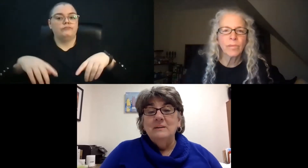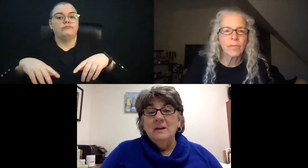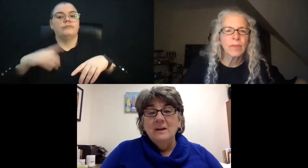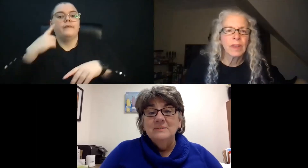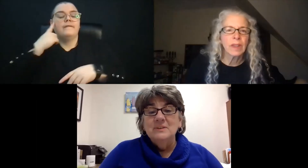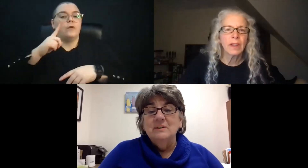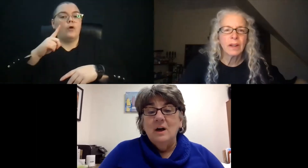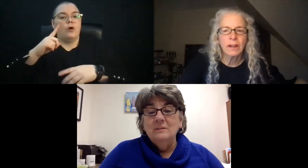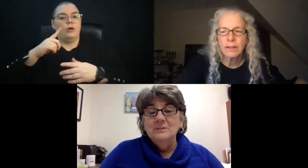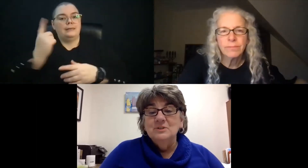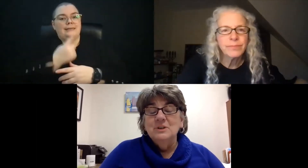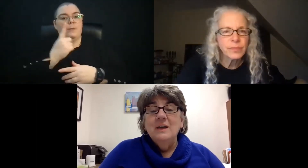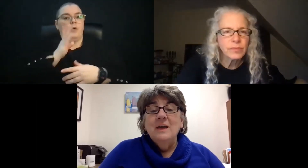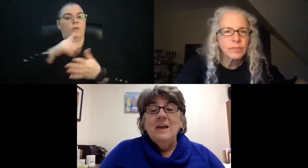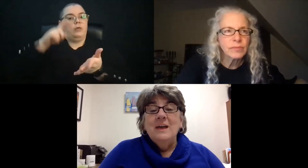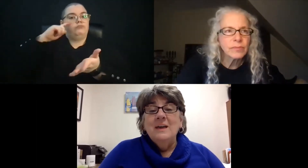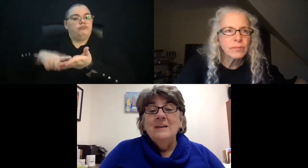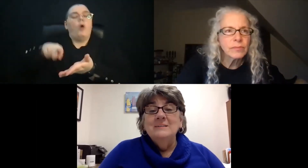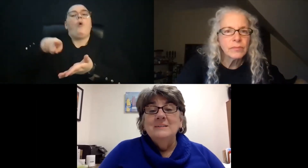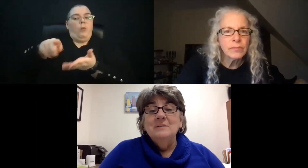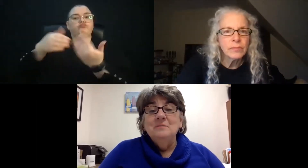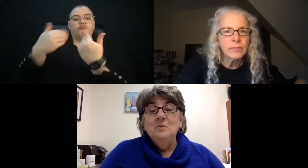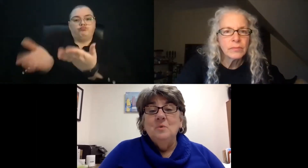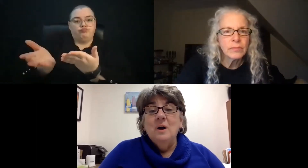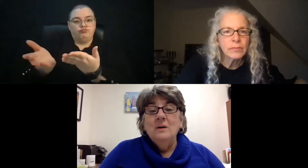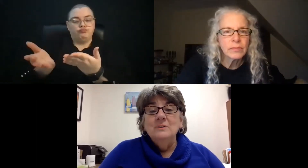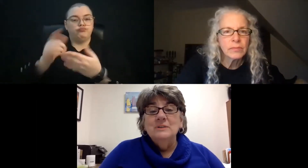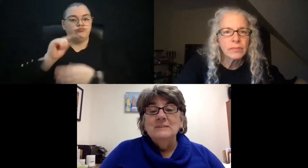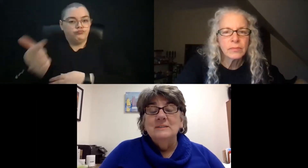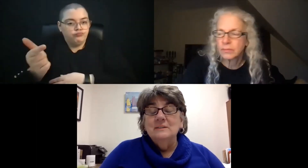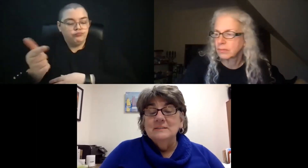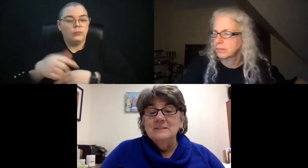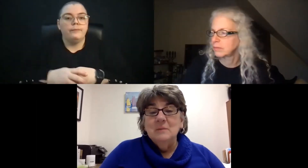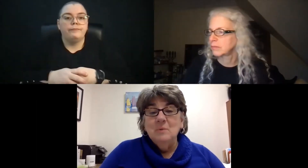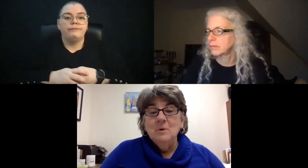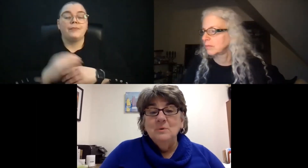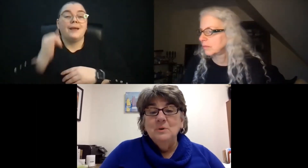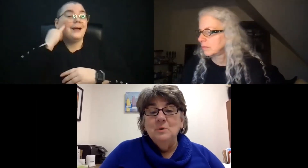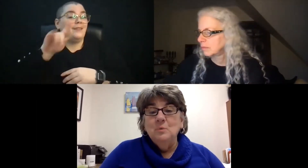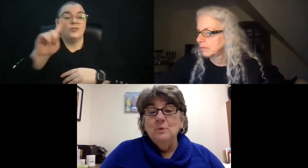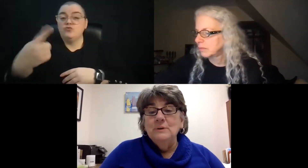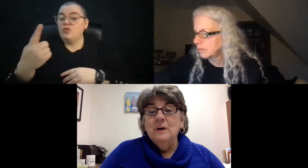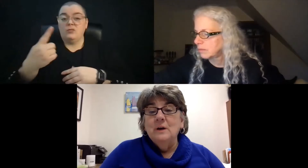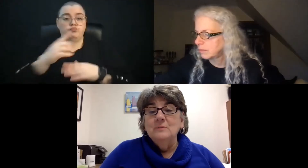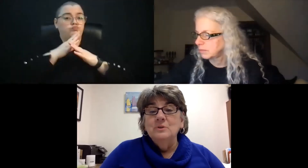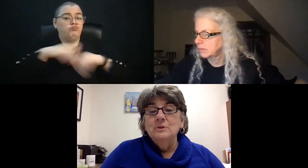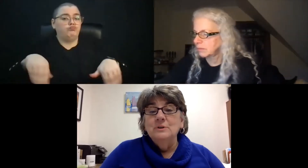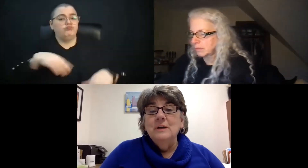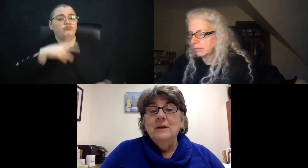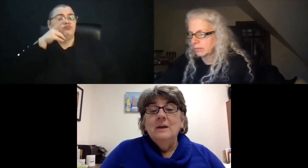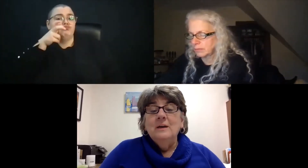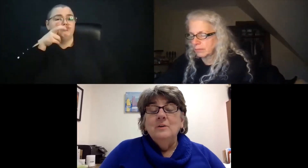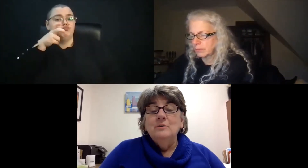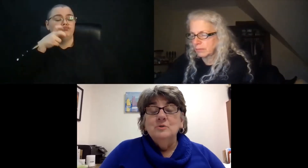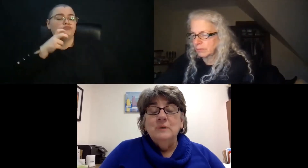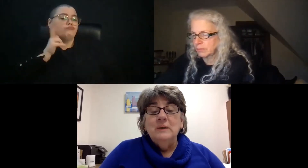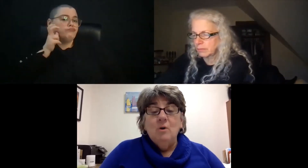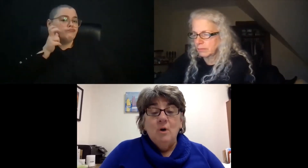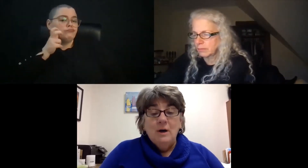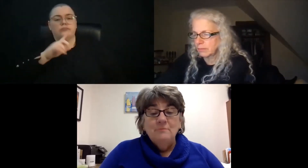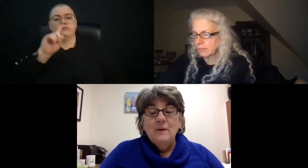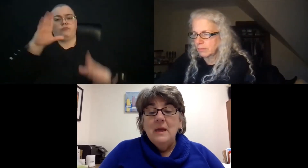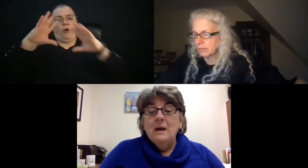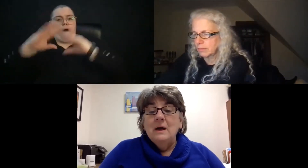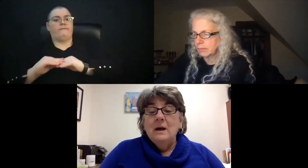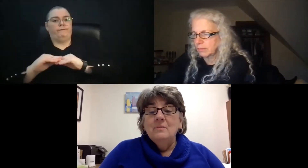recognized, acknowledged. And if you are just in the listening mode, you would turn your screen